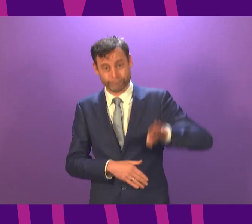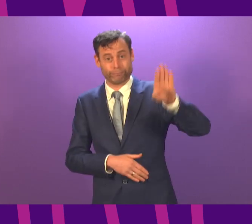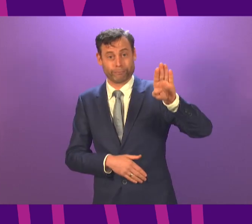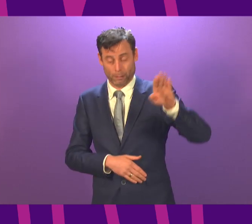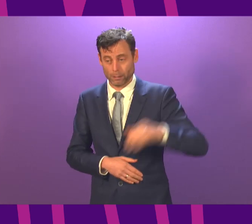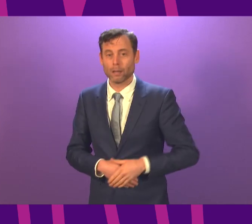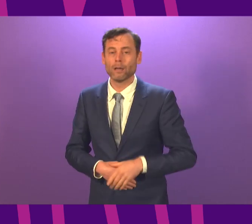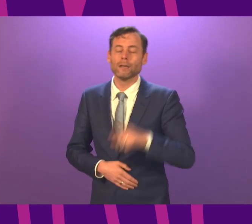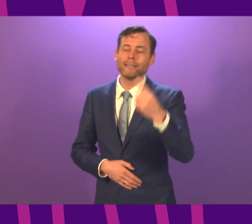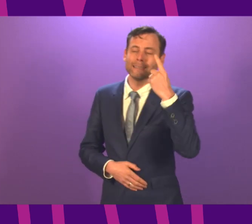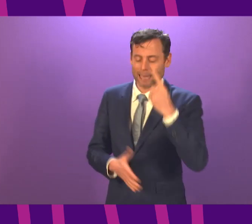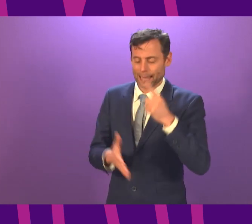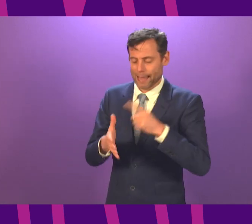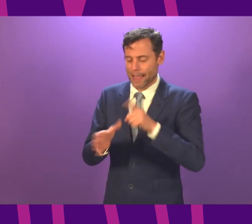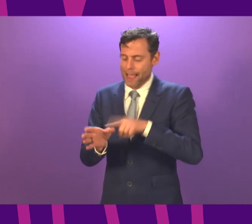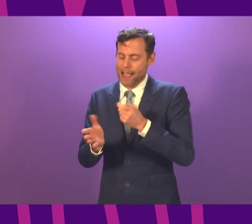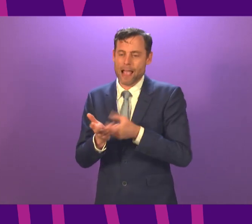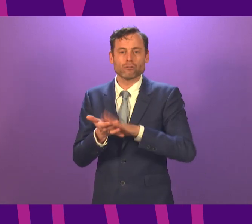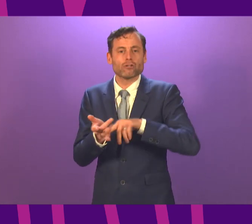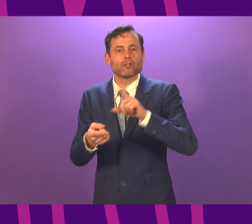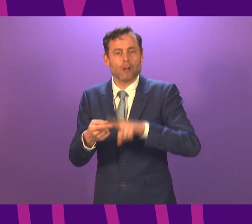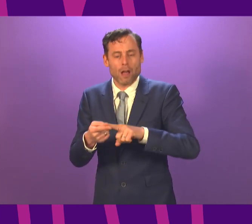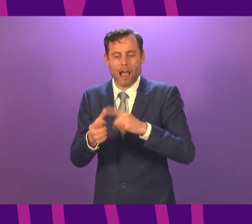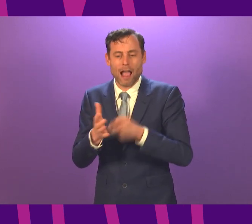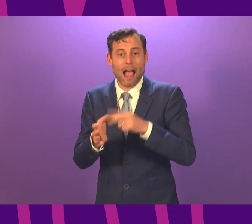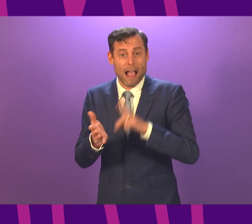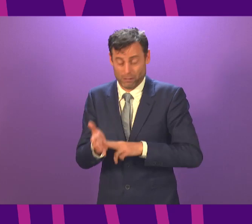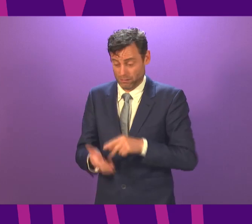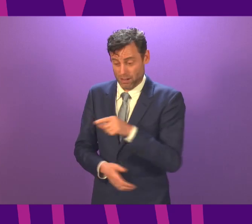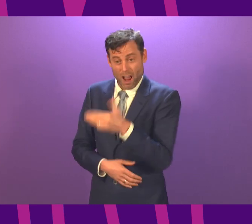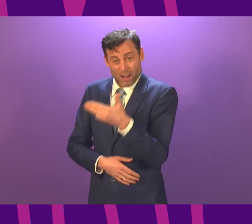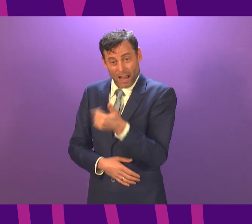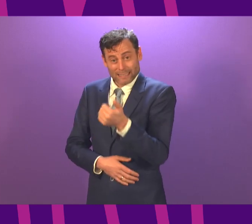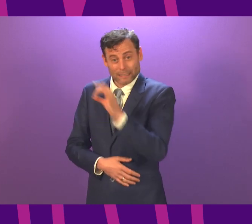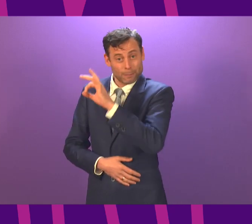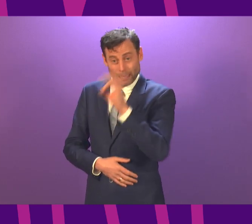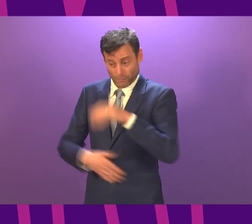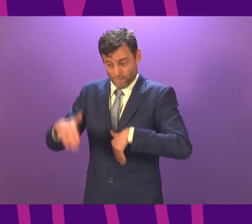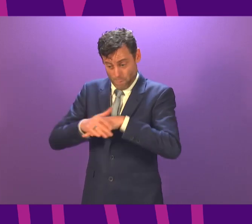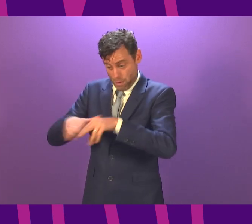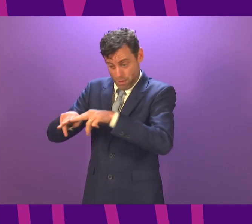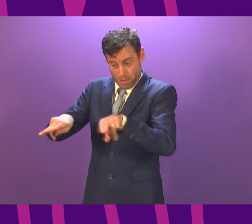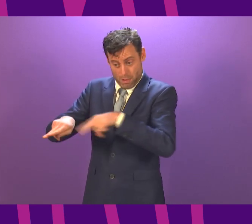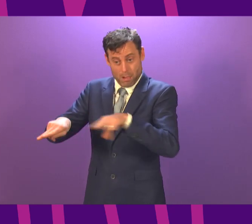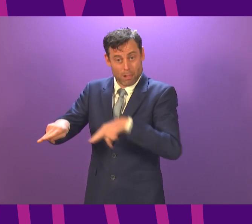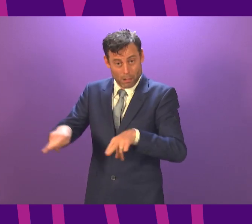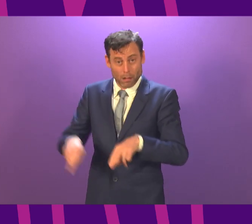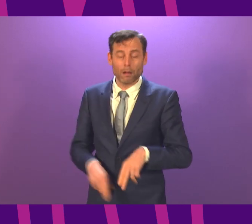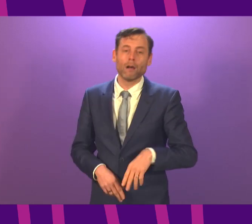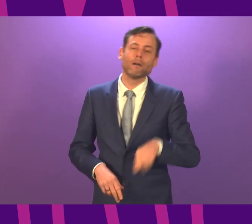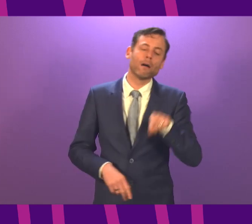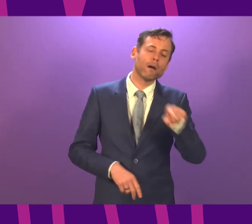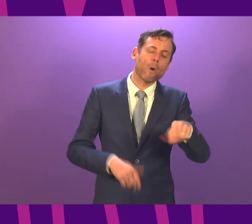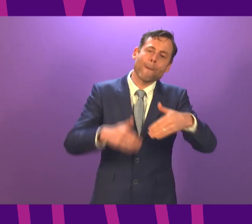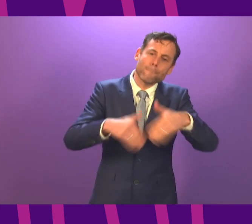NHS Ayrshire and Arran is currently at 96% of its COVID capacity. three other health boards, Borders, Greater Glasgow